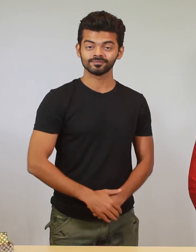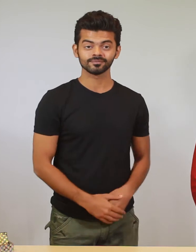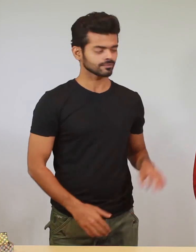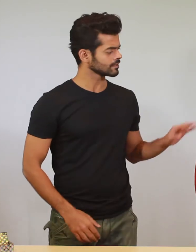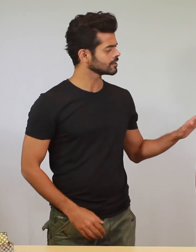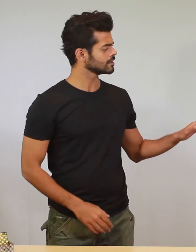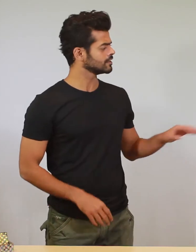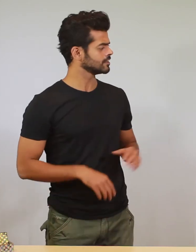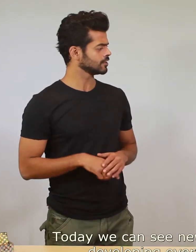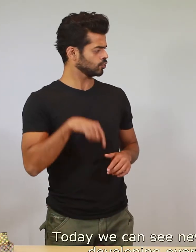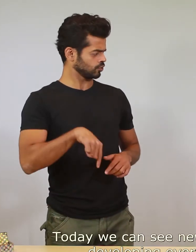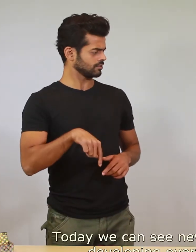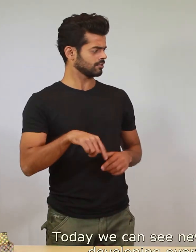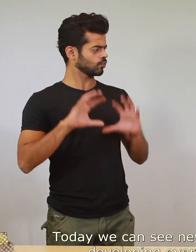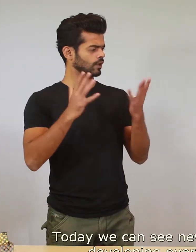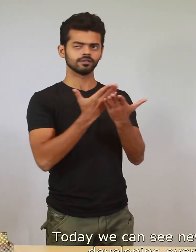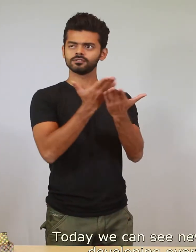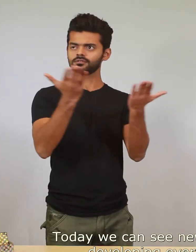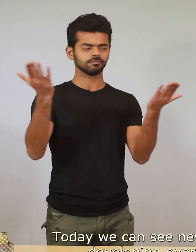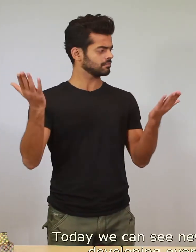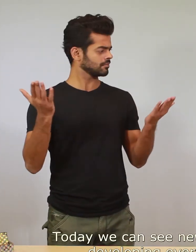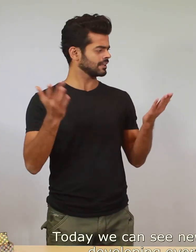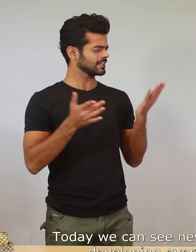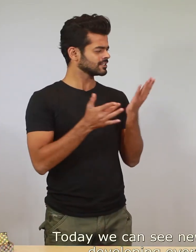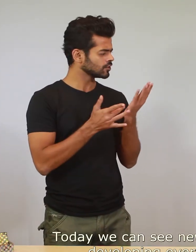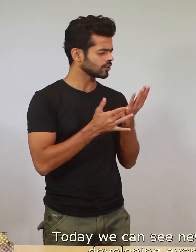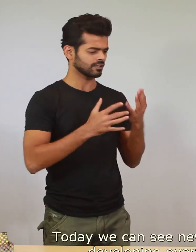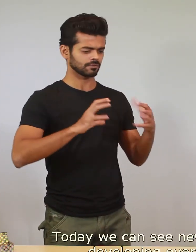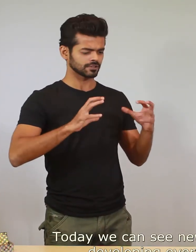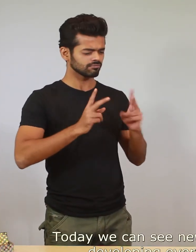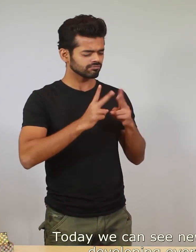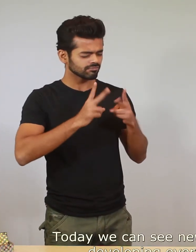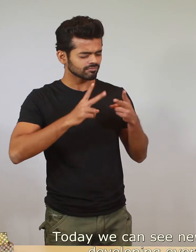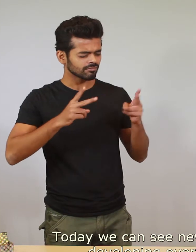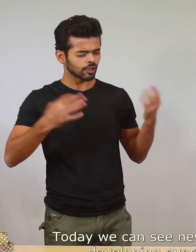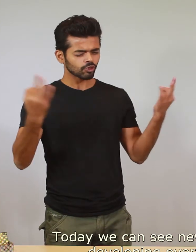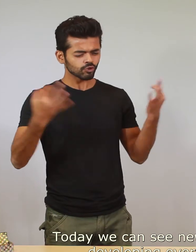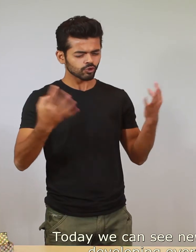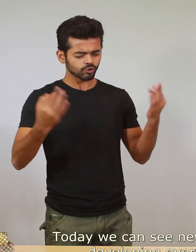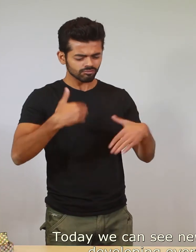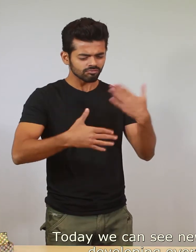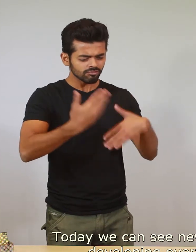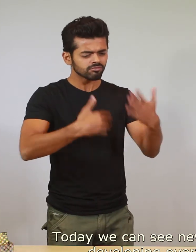hello today we can see new technology developing everywhere hmm